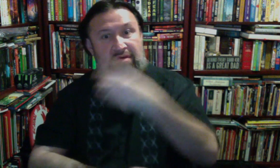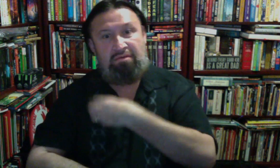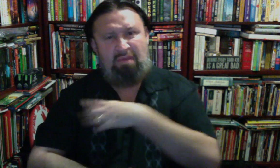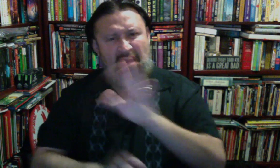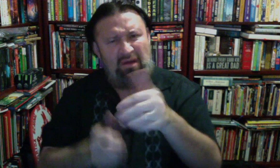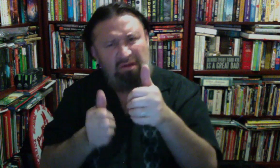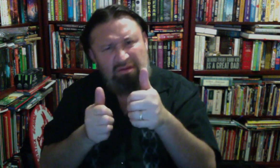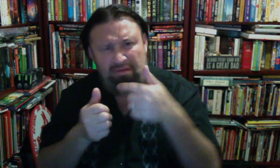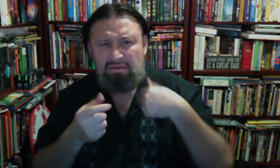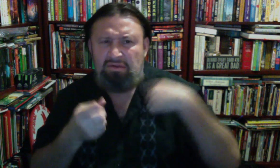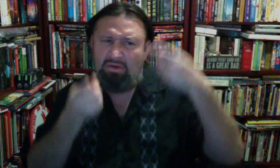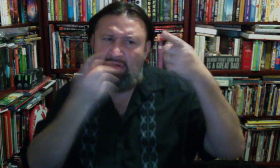That's